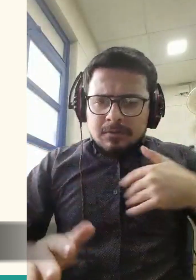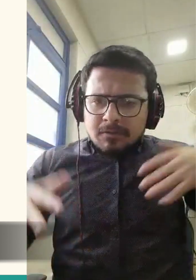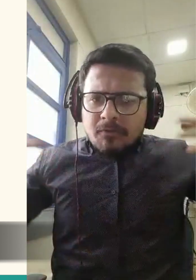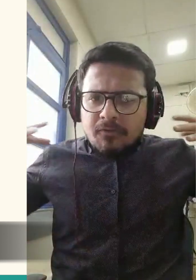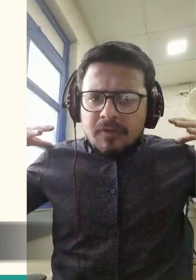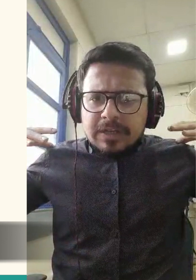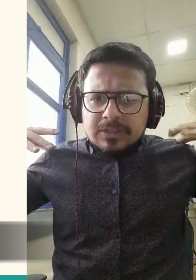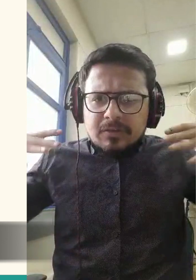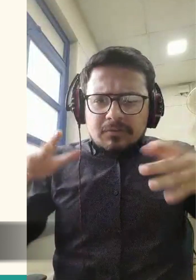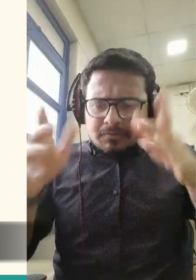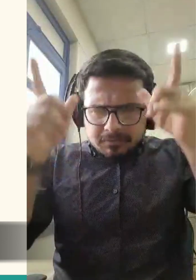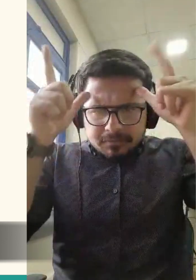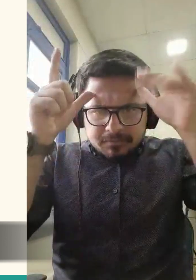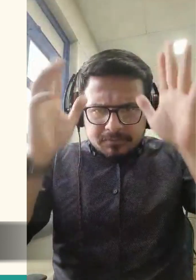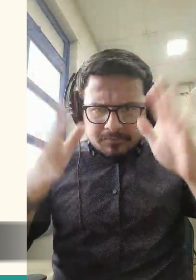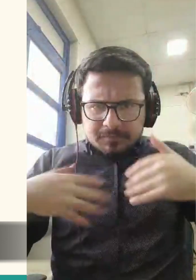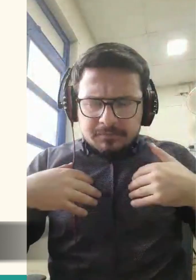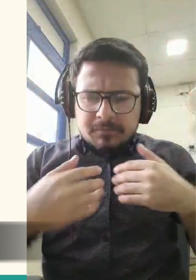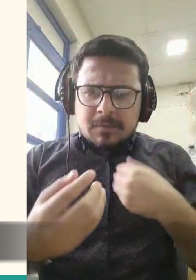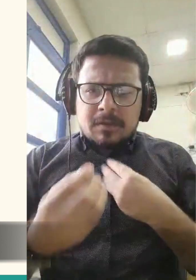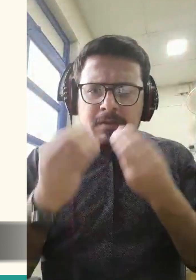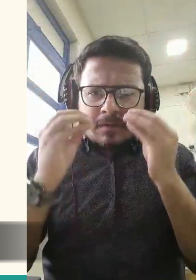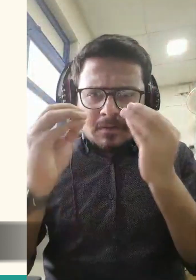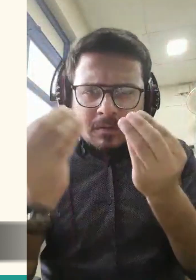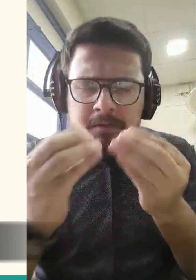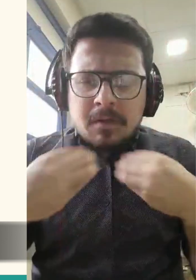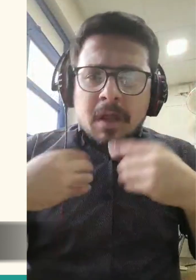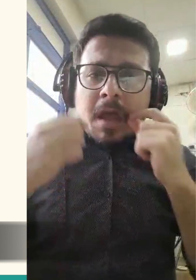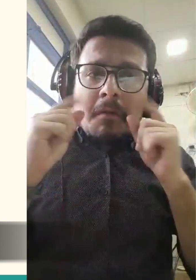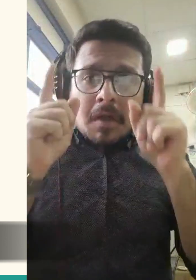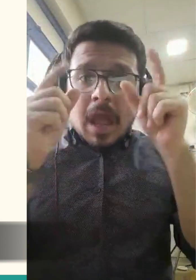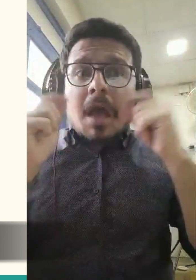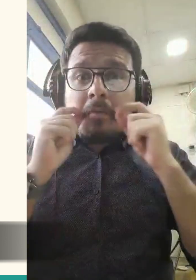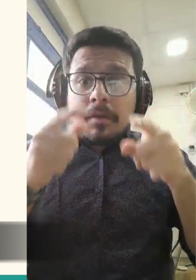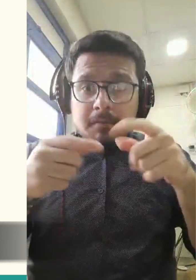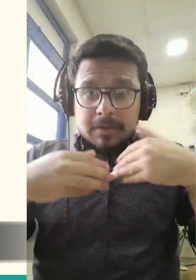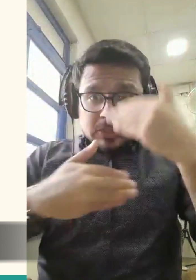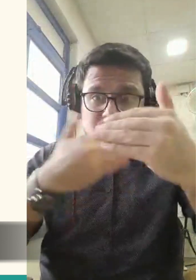Almighty Allah reveals the following in the Holy Qur'an.